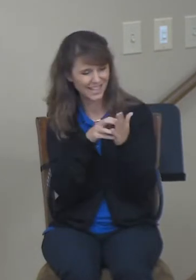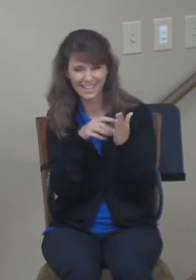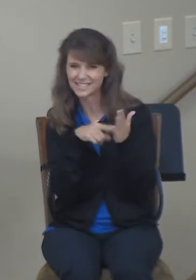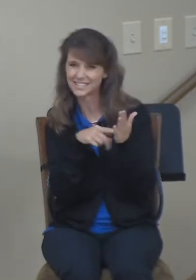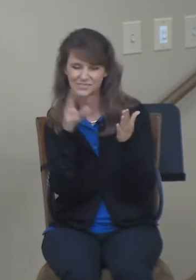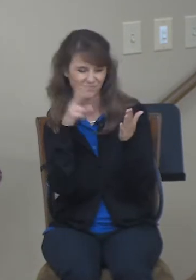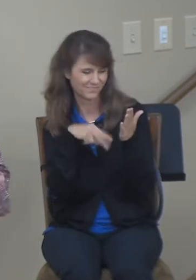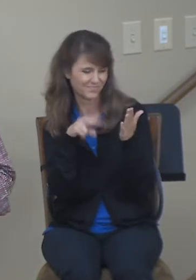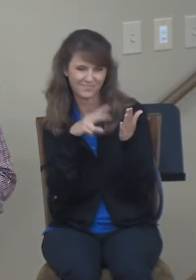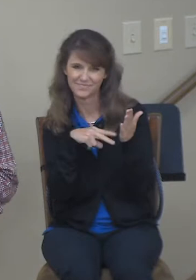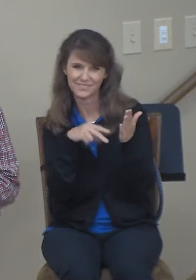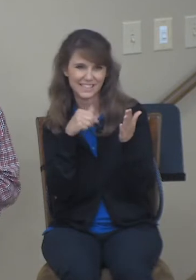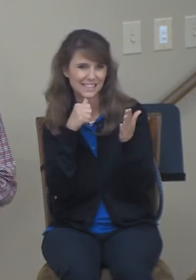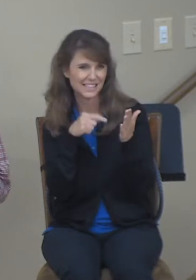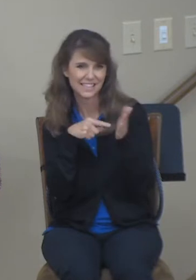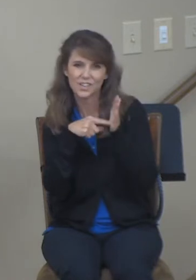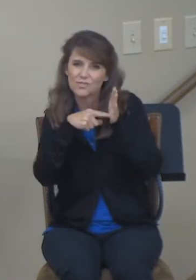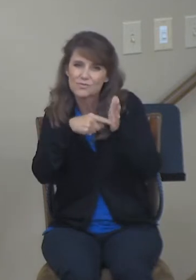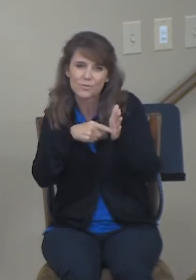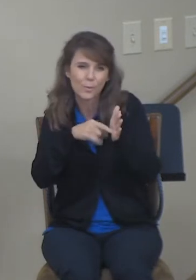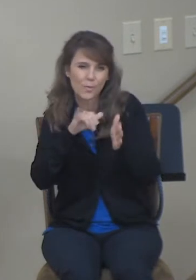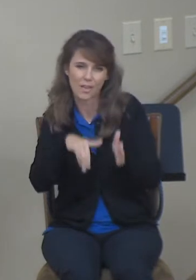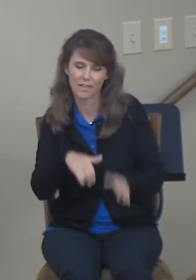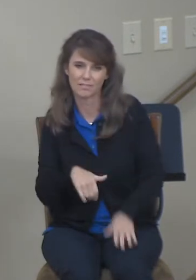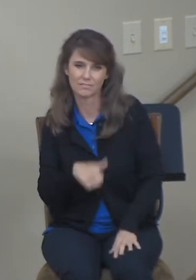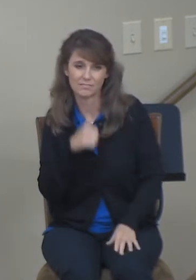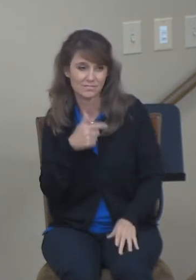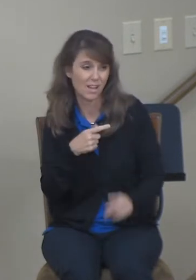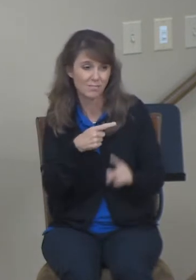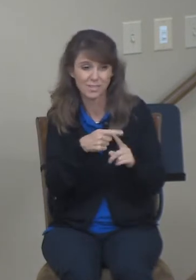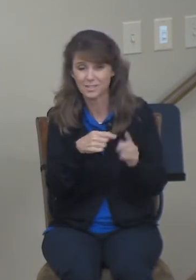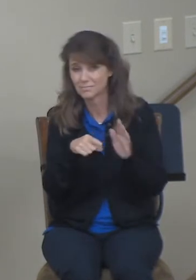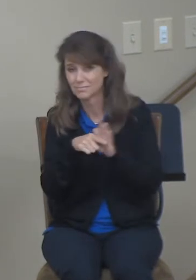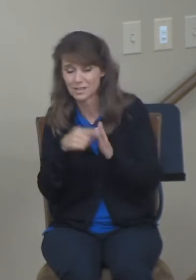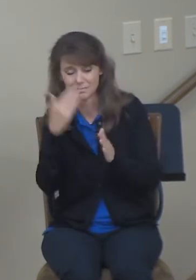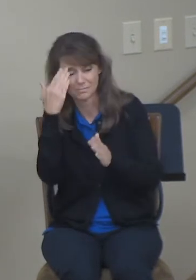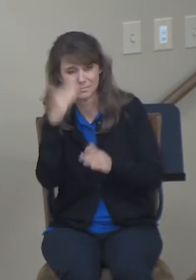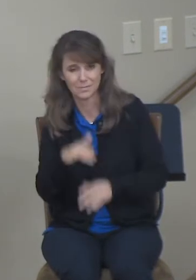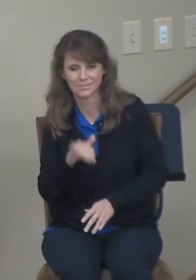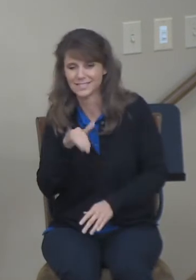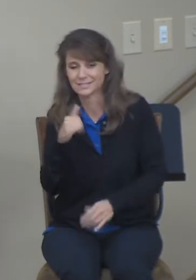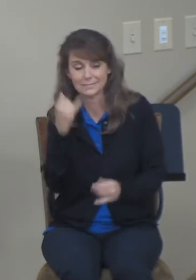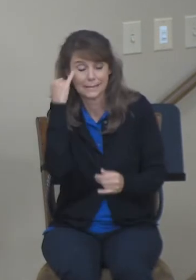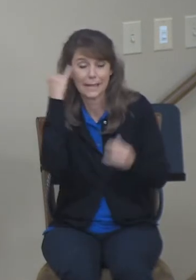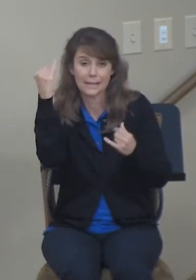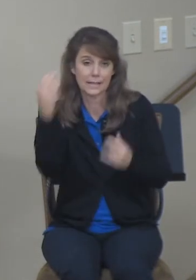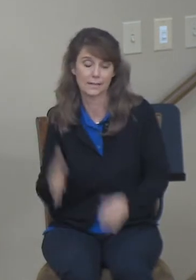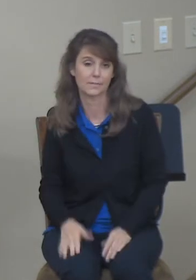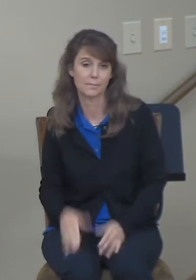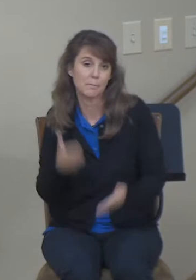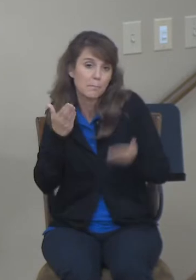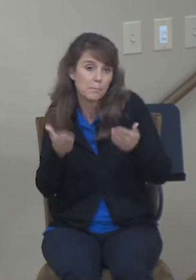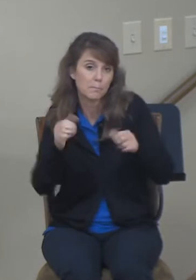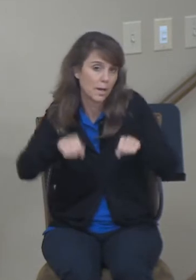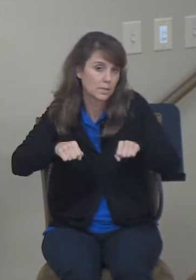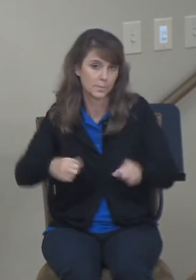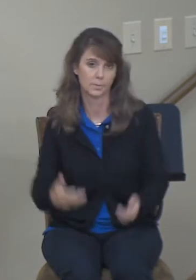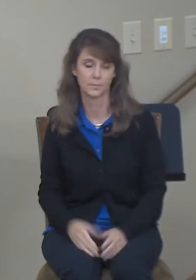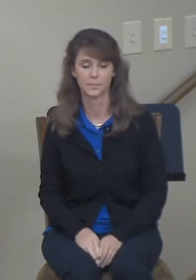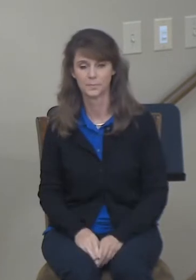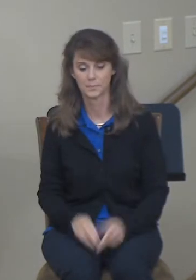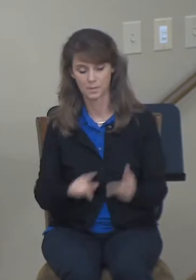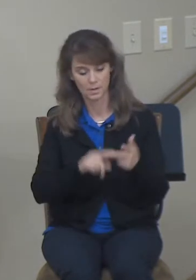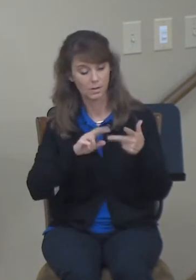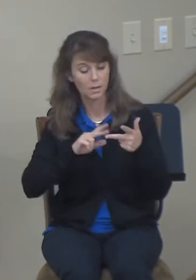indicate in favor of that or against it. It's just an idea that commentators have submitted. The third idea